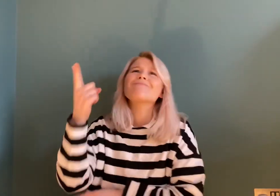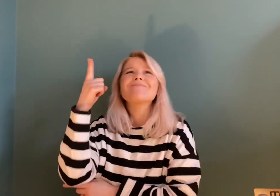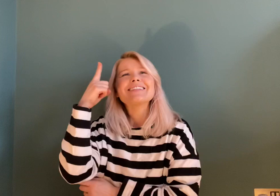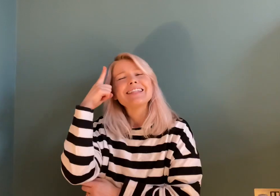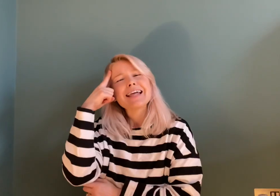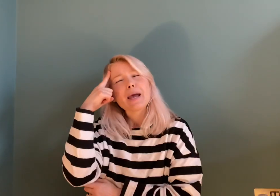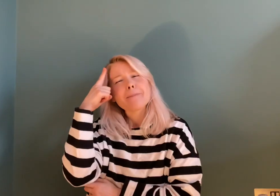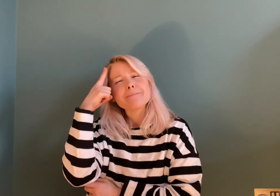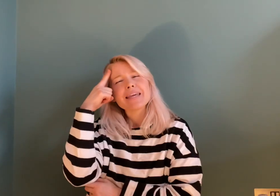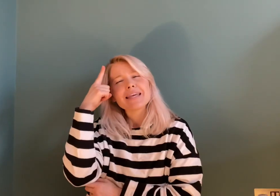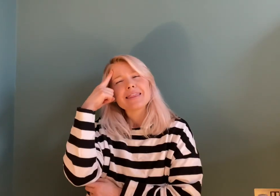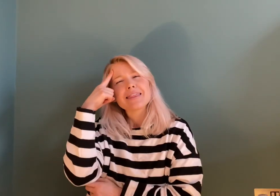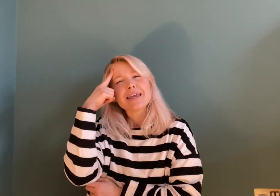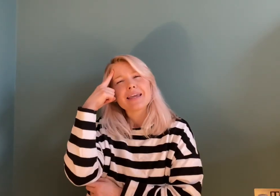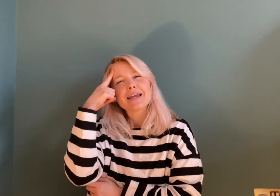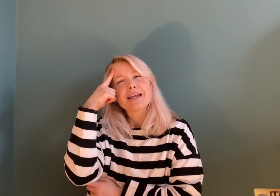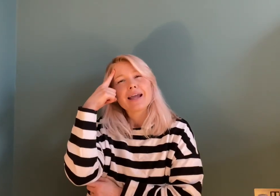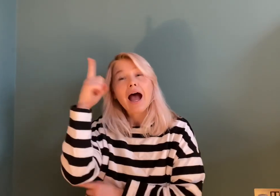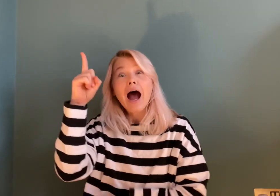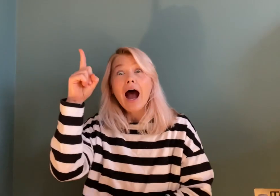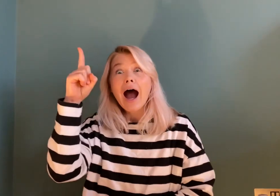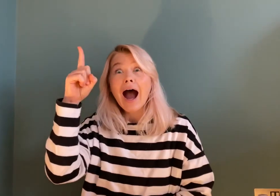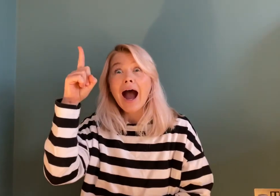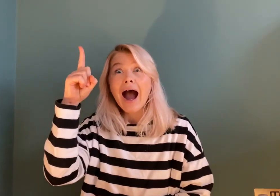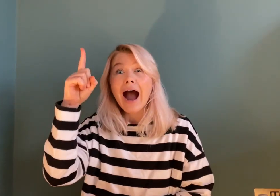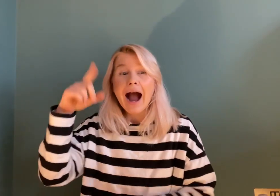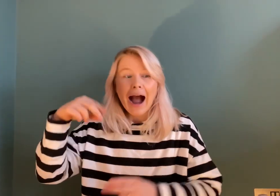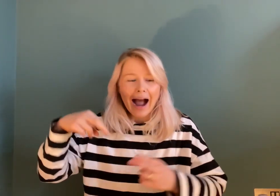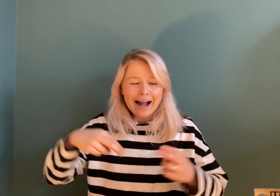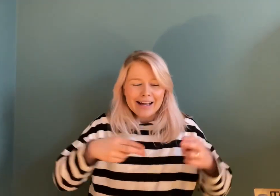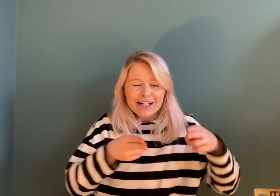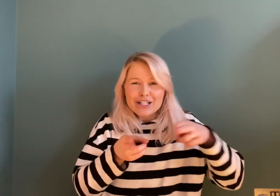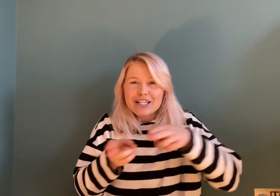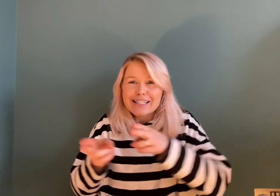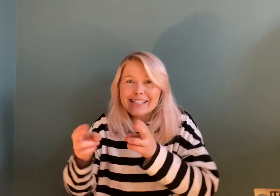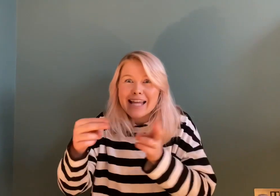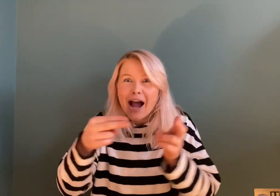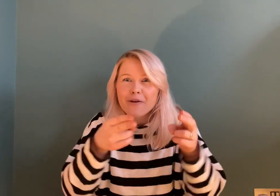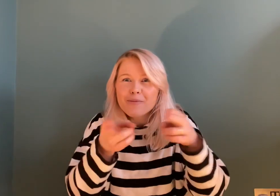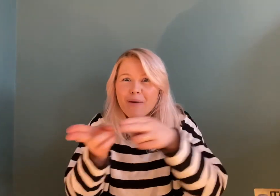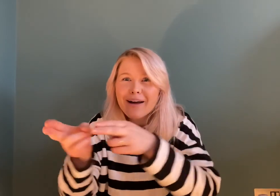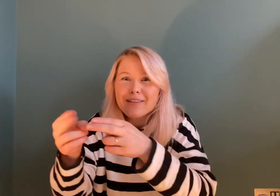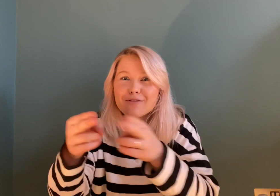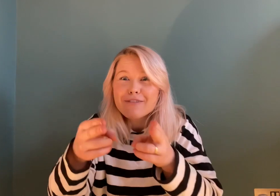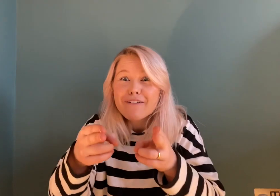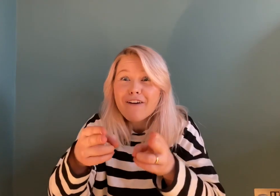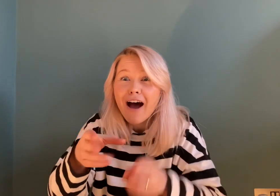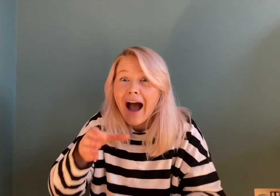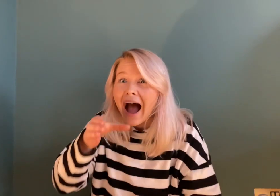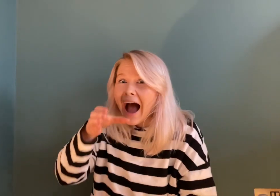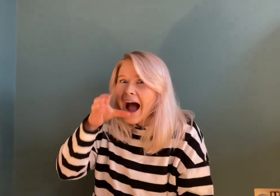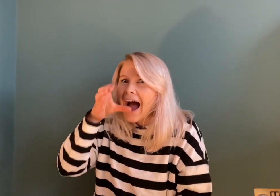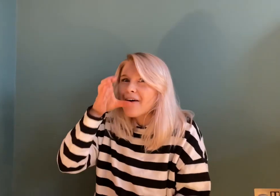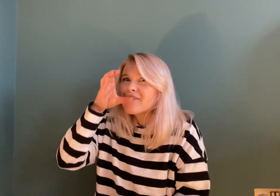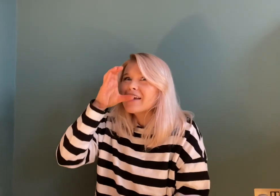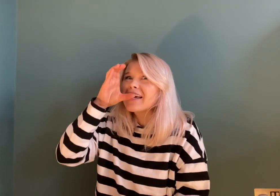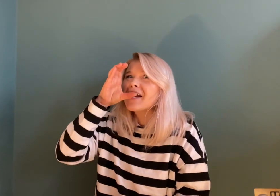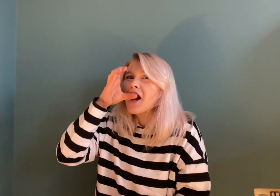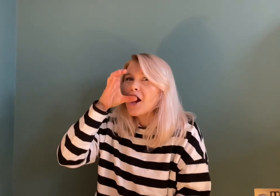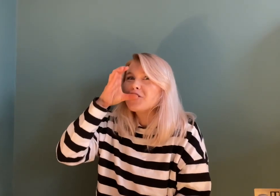let me think. Ah, she's down by the river having a